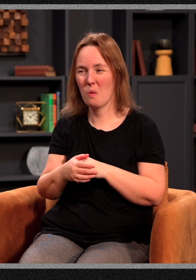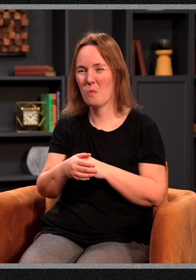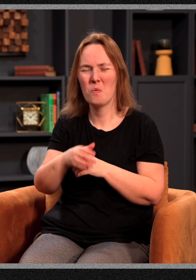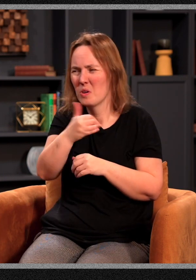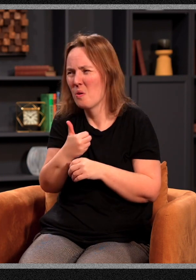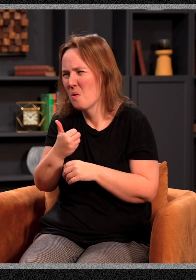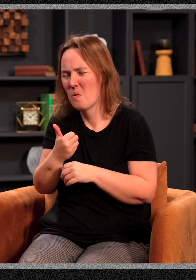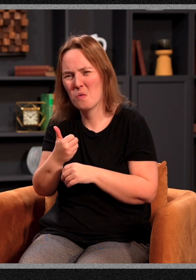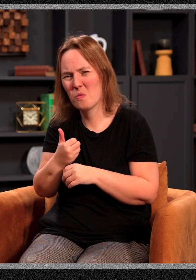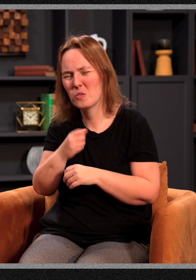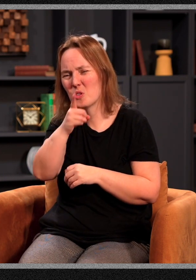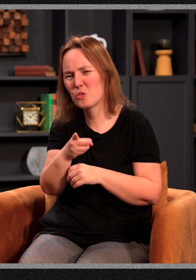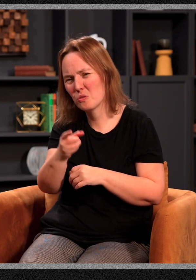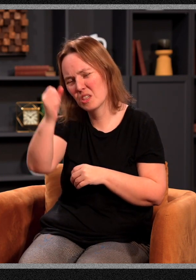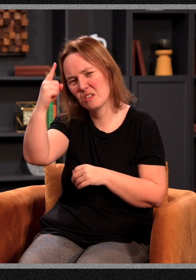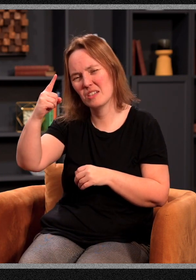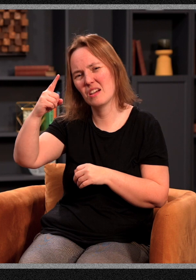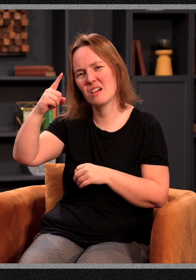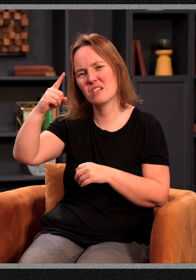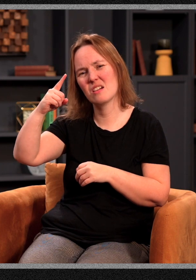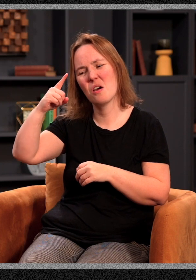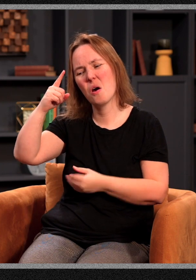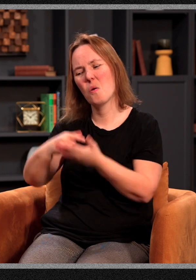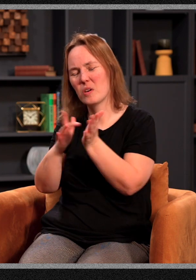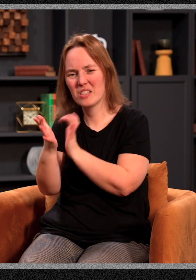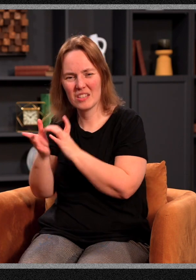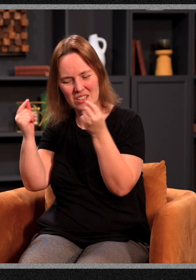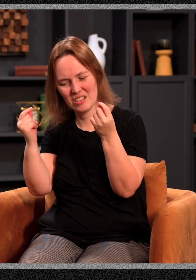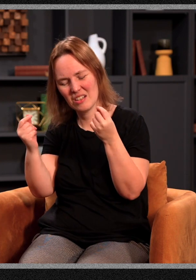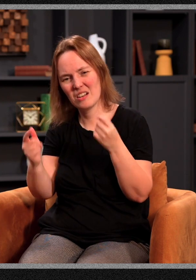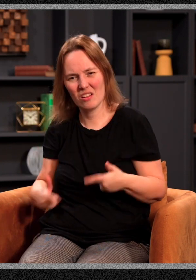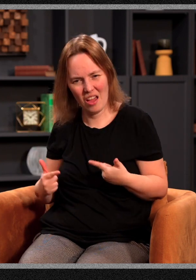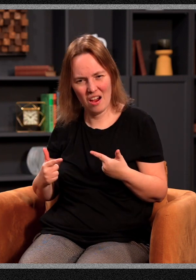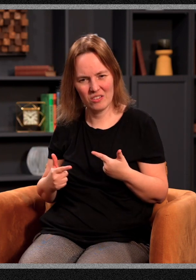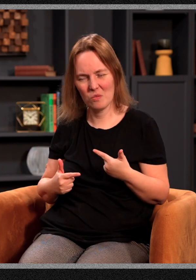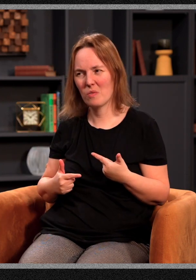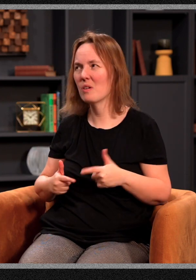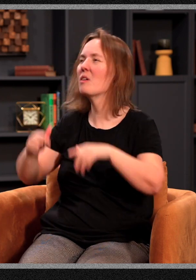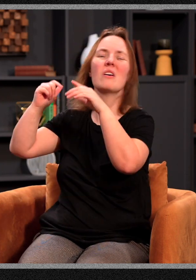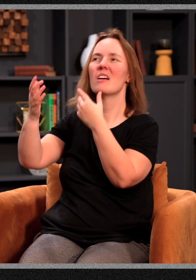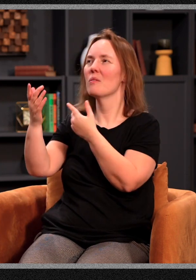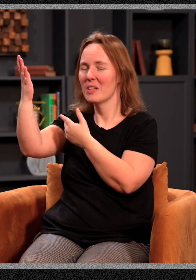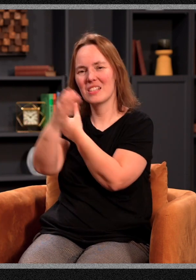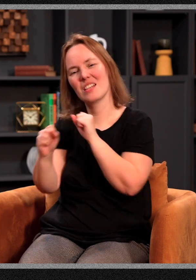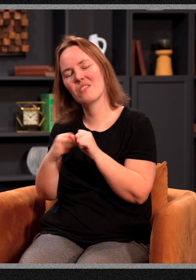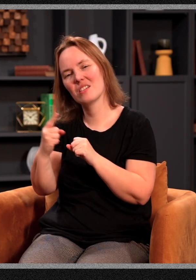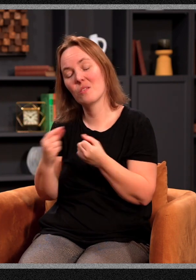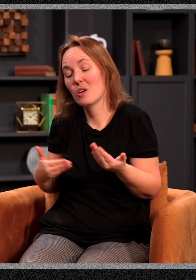realize what Jesus Christ has done in our life when he saved us. When we were born again, when our spirits came alive, that we really are a brand